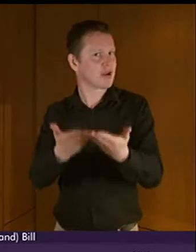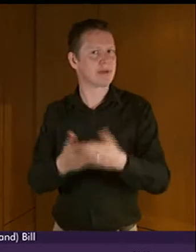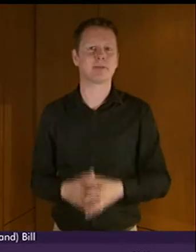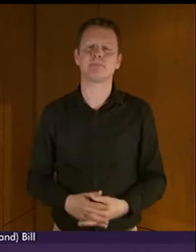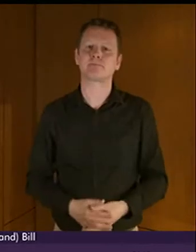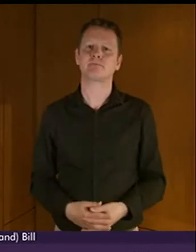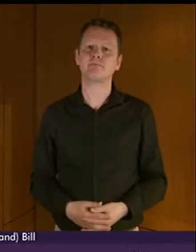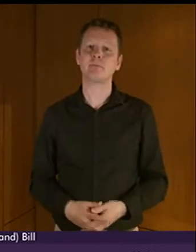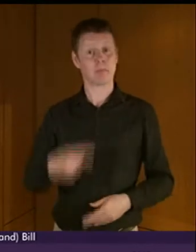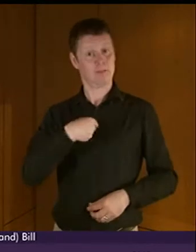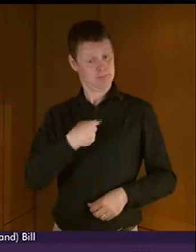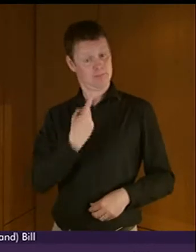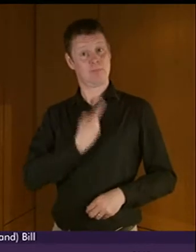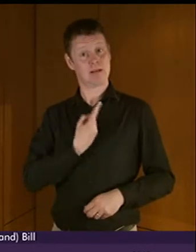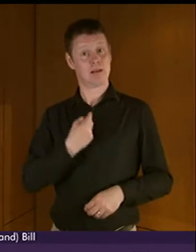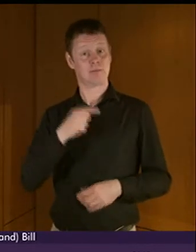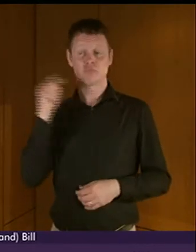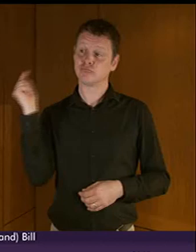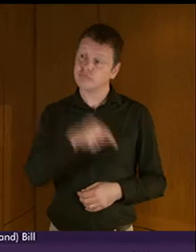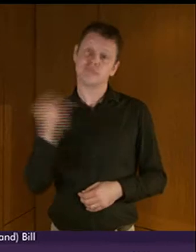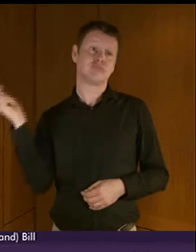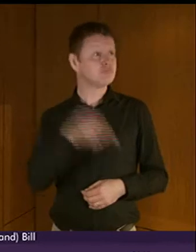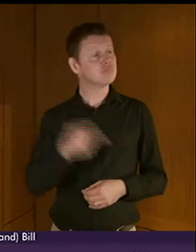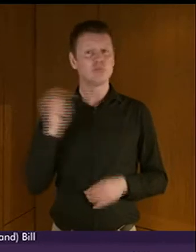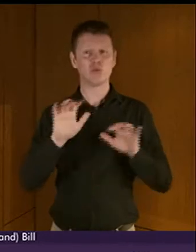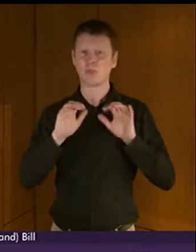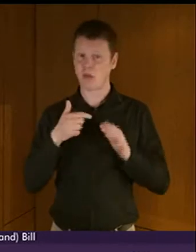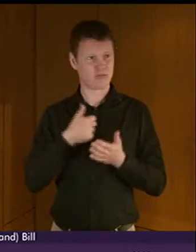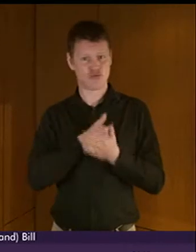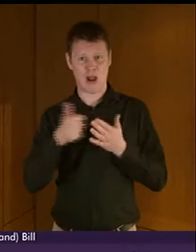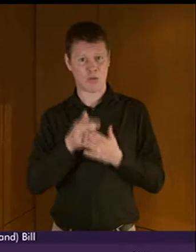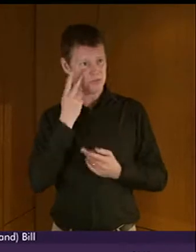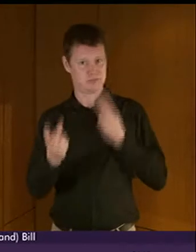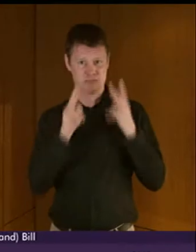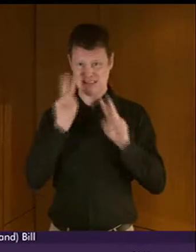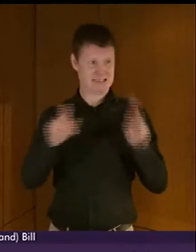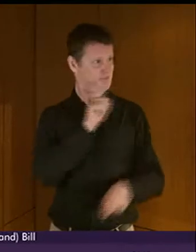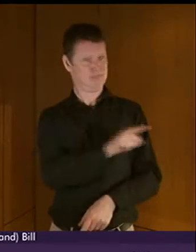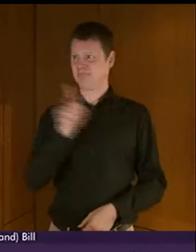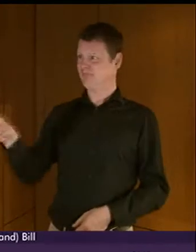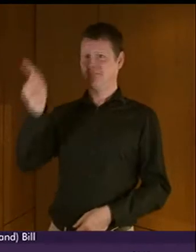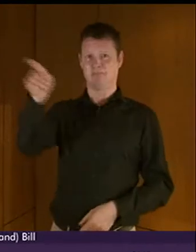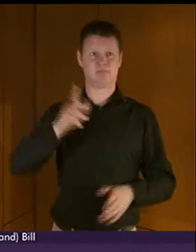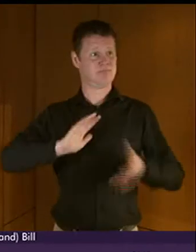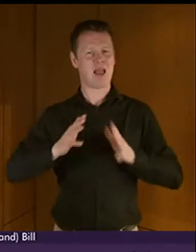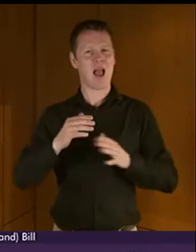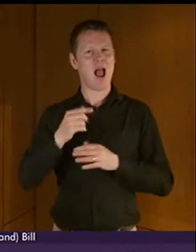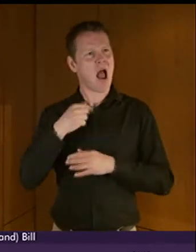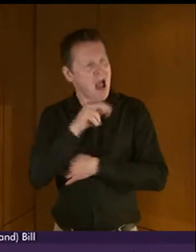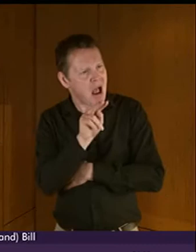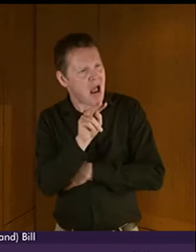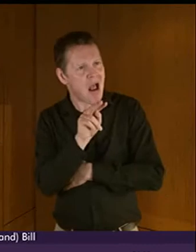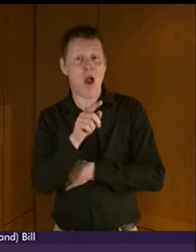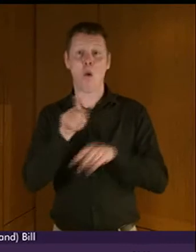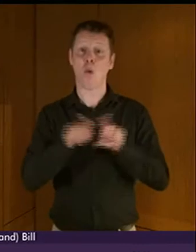in my journeys to Parliament here, regularly see sign languages. And indeed, I've been watching BSL conversations in the